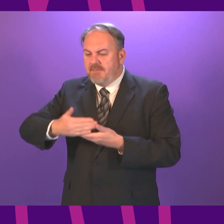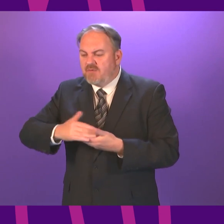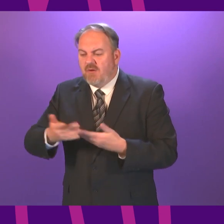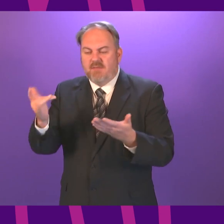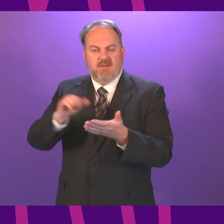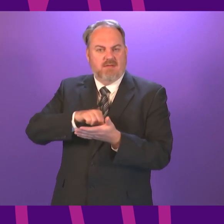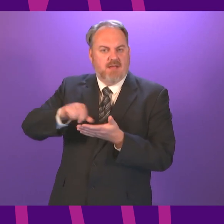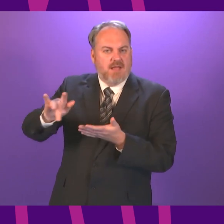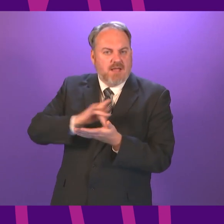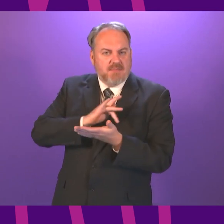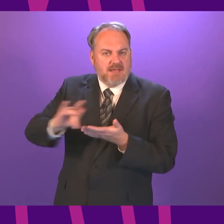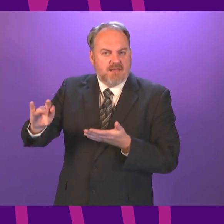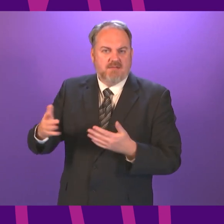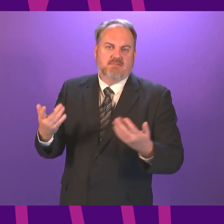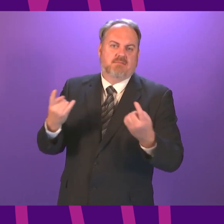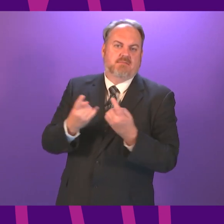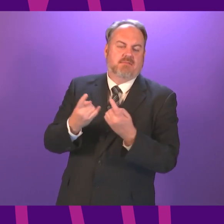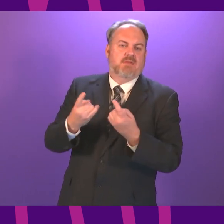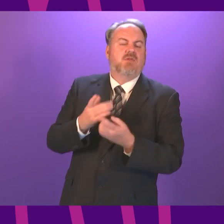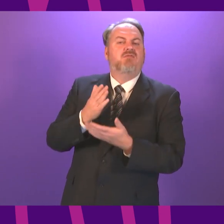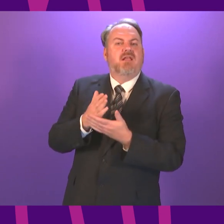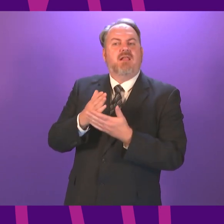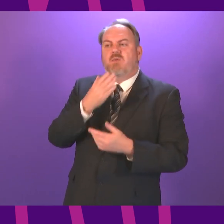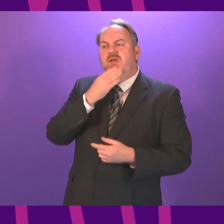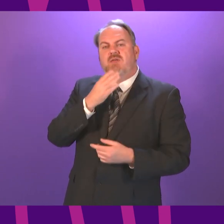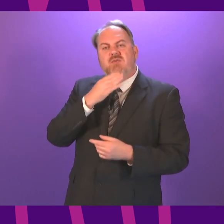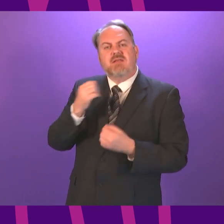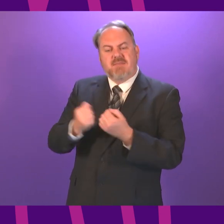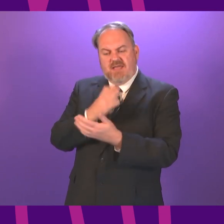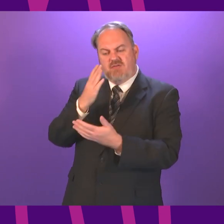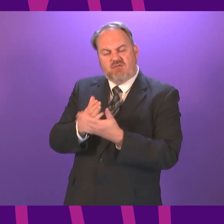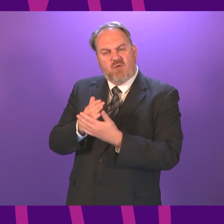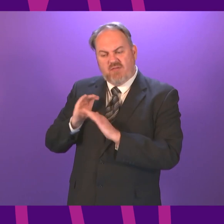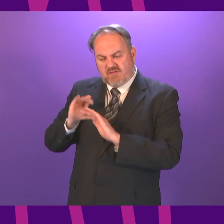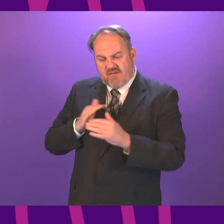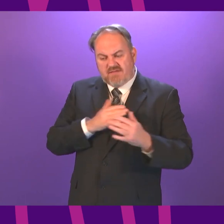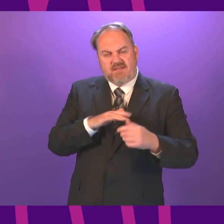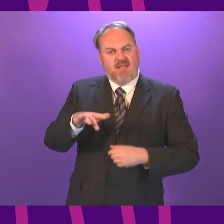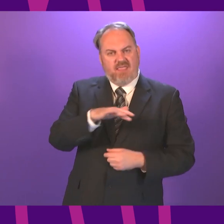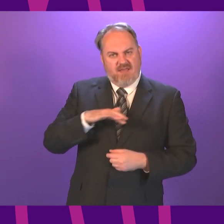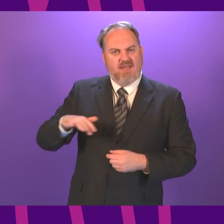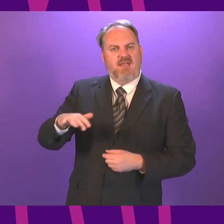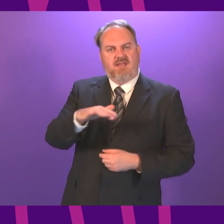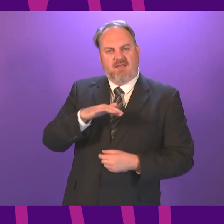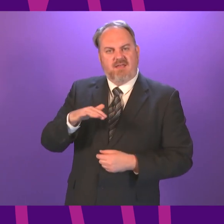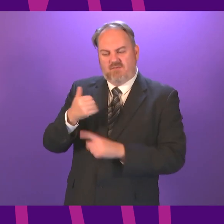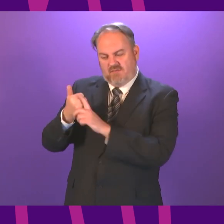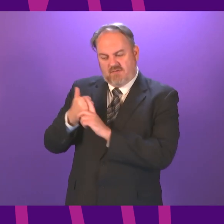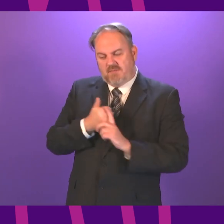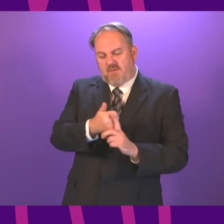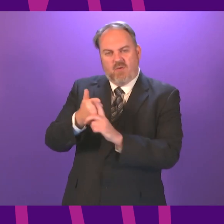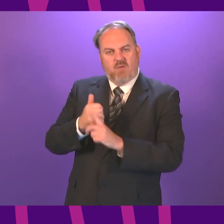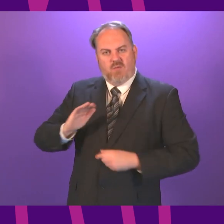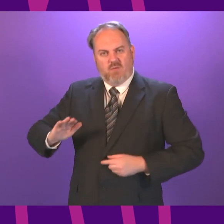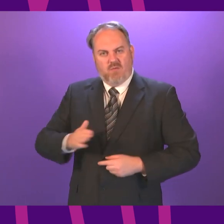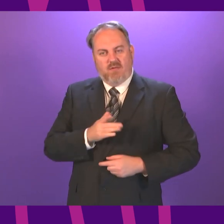we need to make sure people have the skills to use that infrastructure and that they have the devices and connections as well this is an exciting programme of work